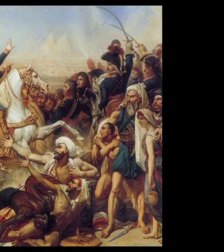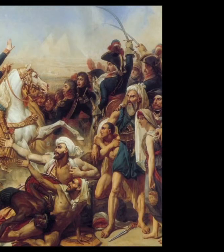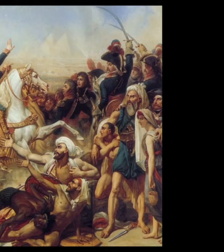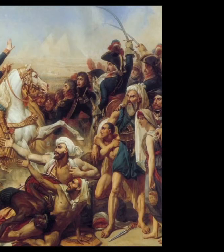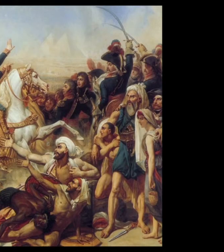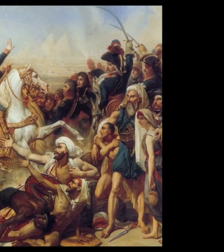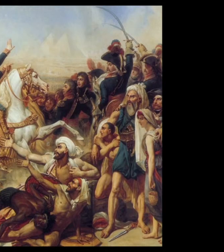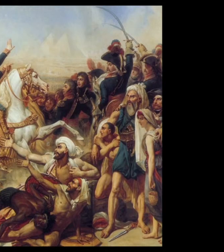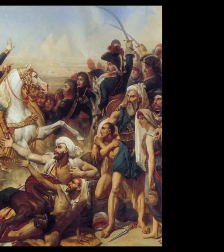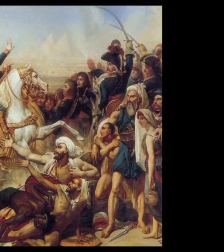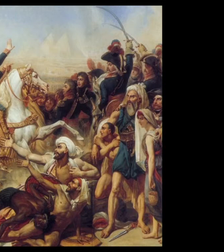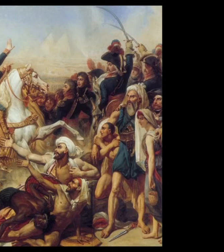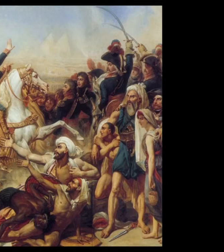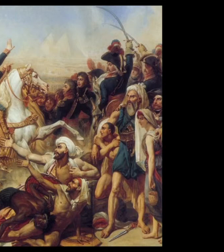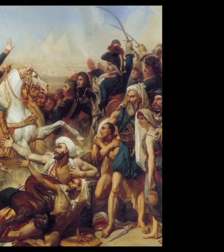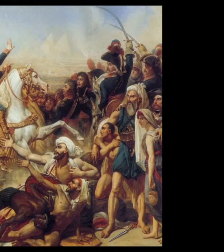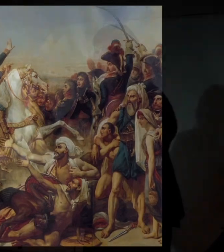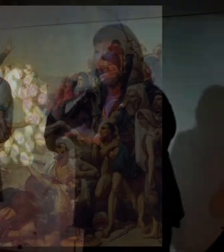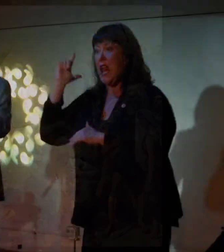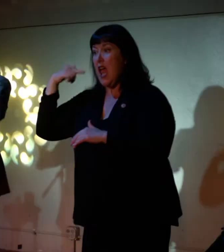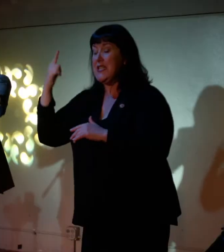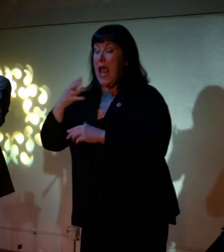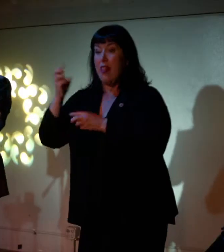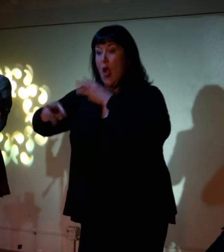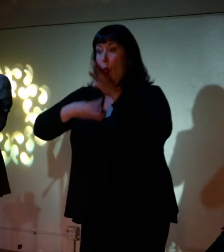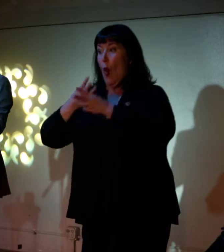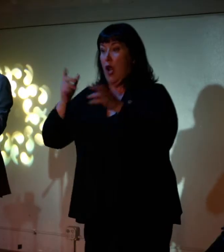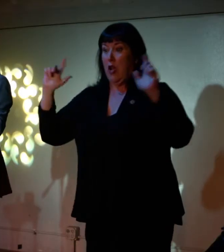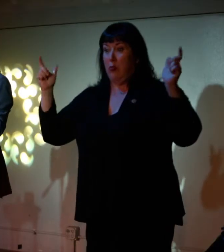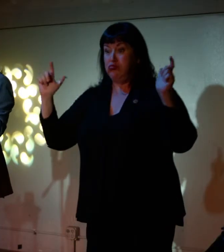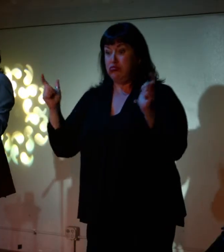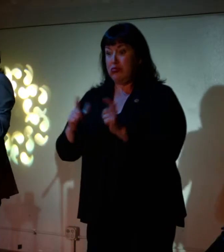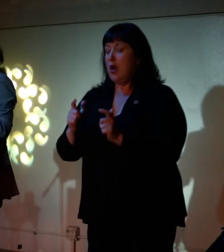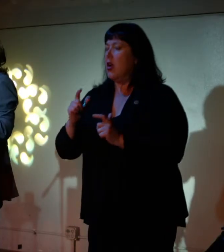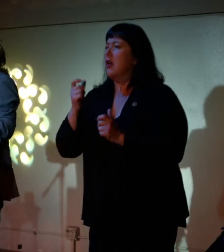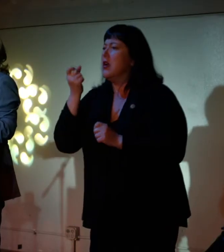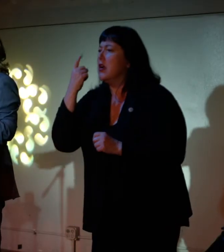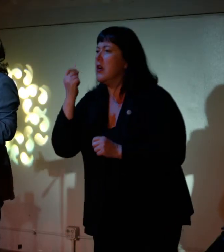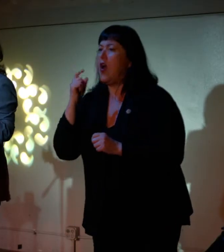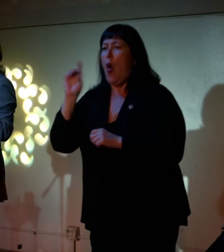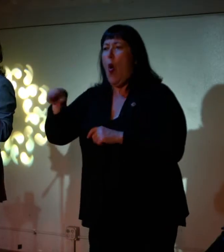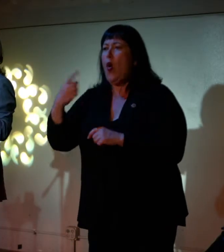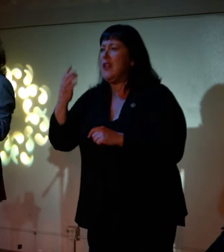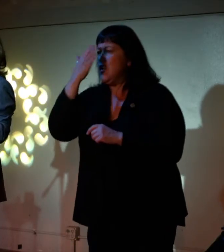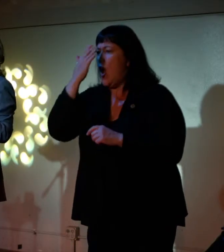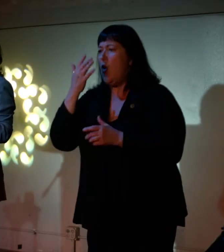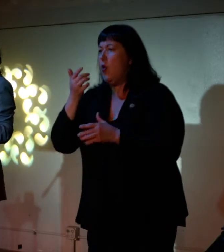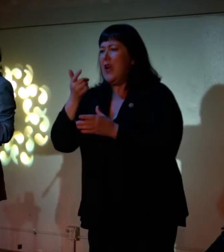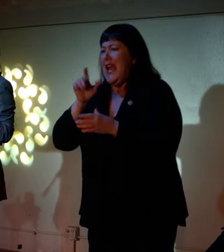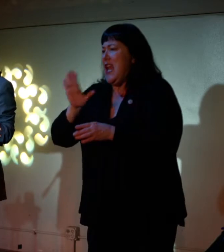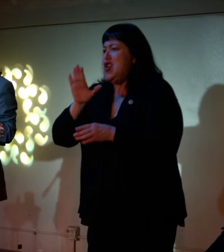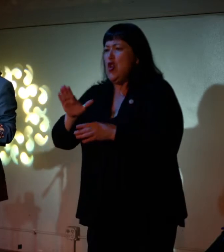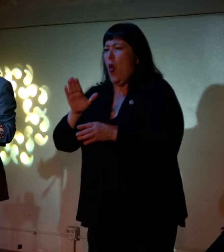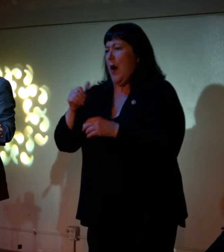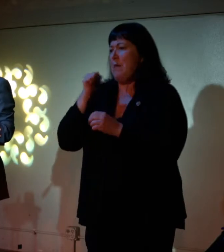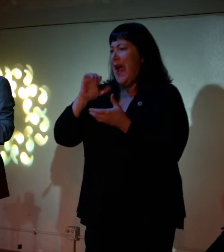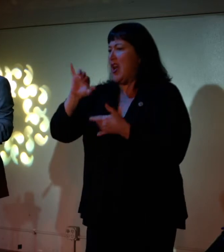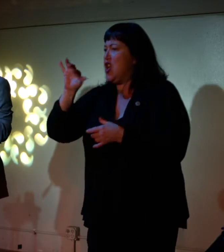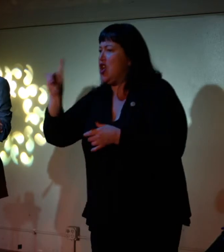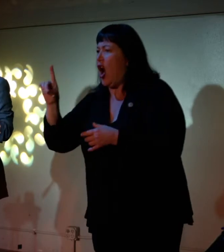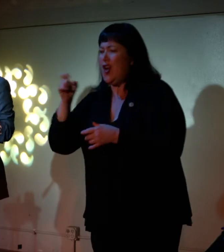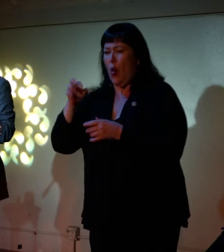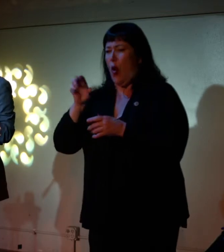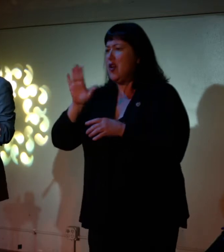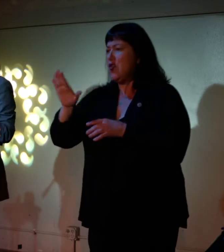the world was becoming smaller than it had ever been. Imagine only knowing what was in your backyard, or at least in the city, the town over.